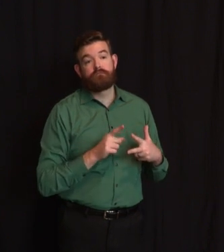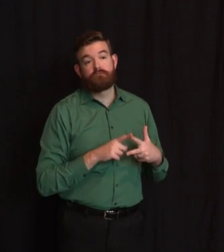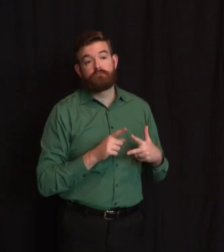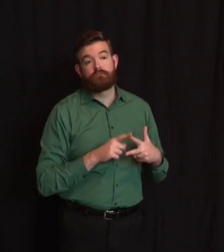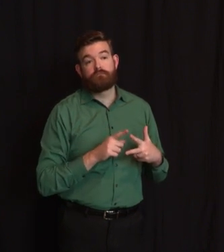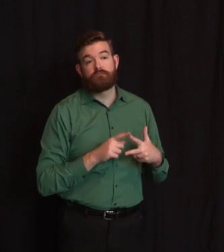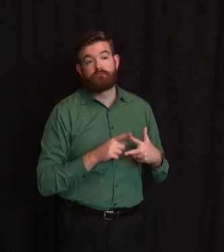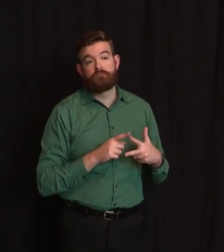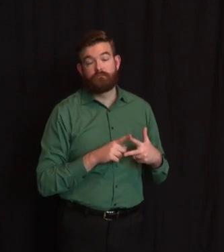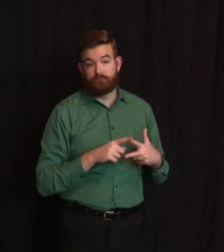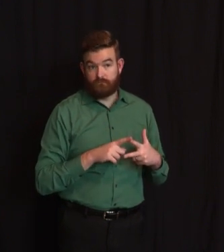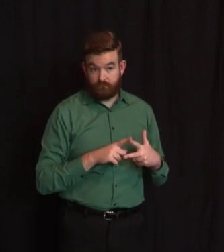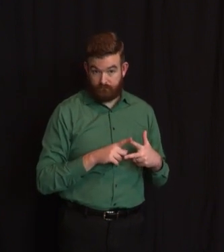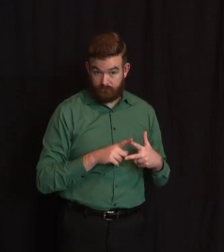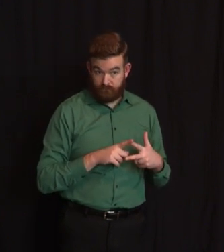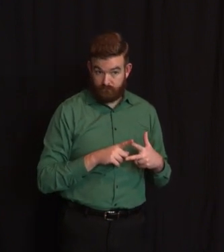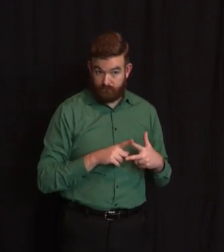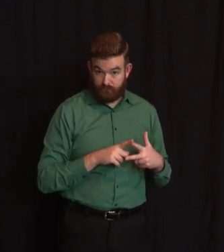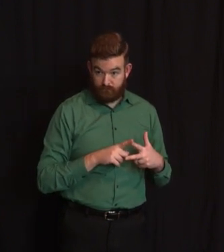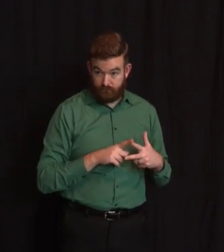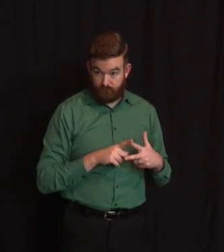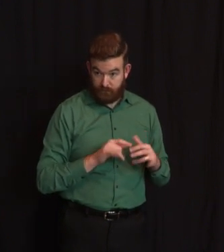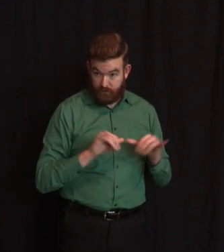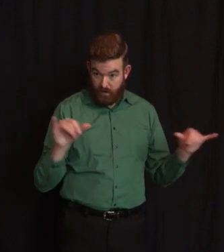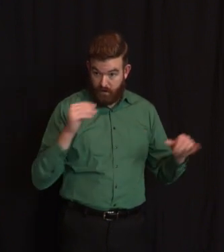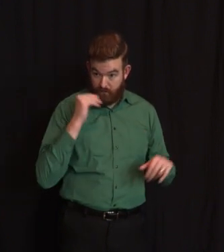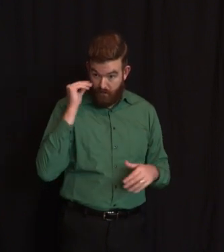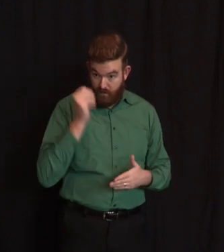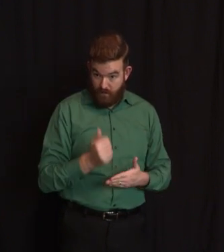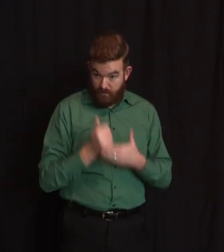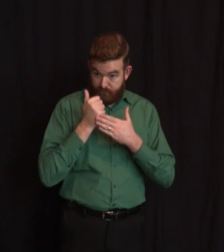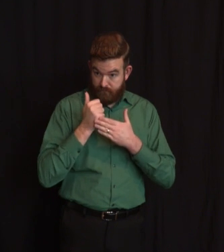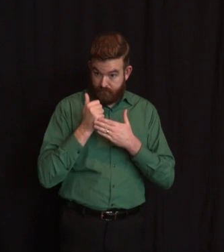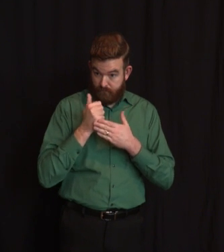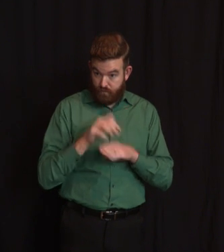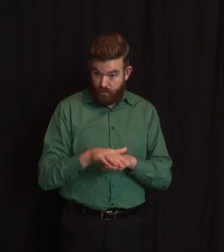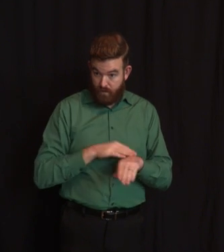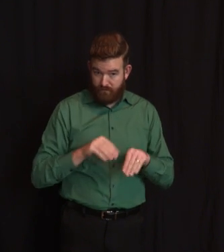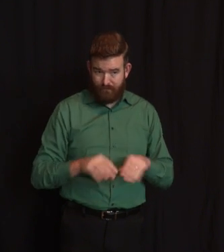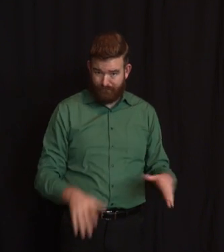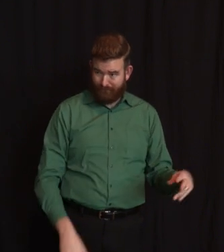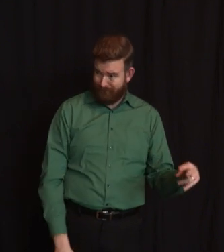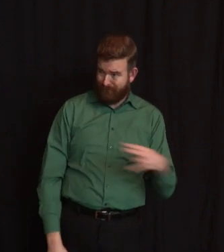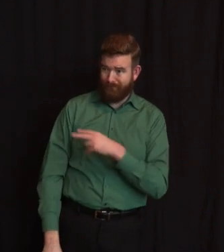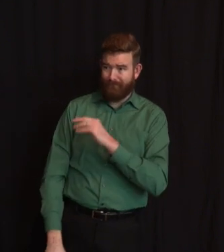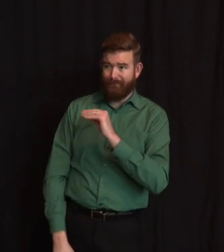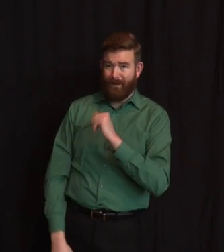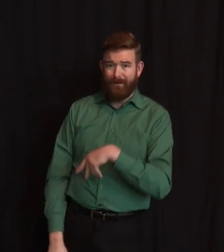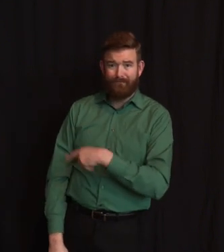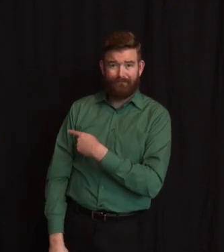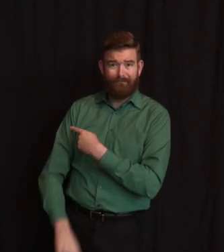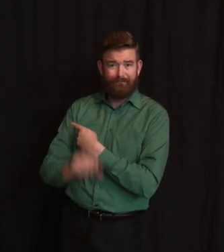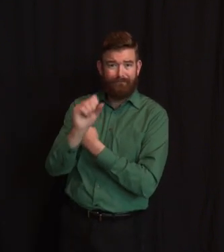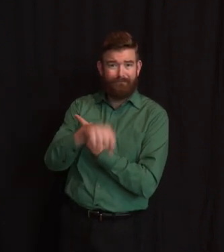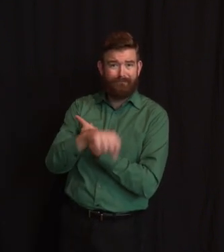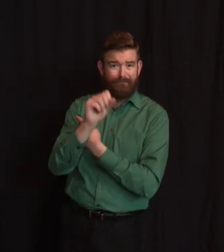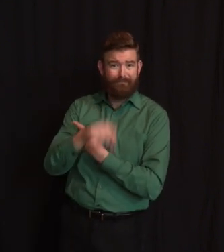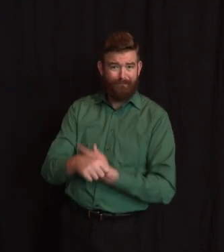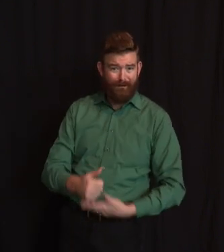overwhelmingly people are playing ball. And we will never forget that. All of us will never forget that because that's how we're going to beat